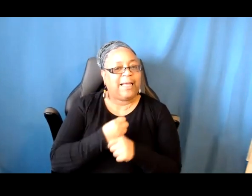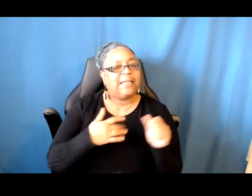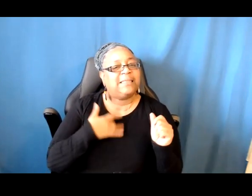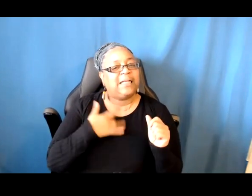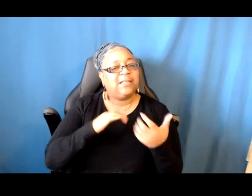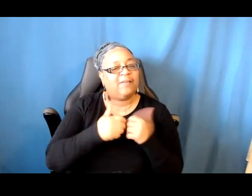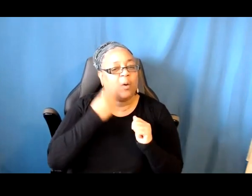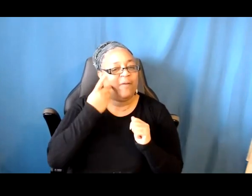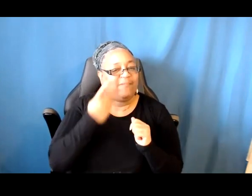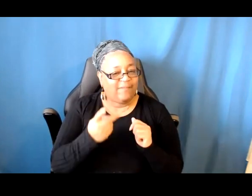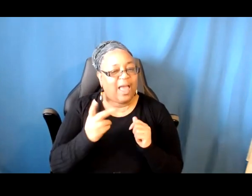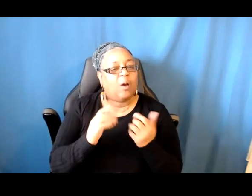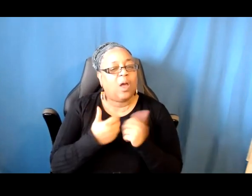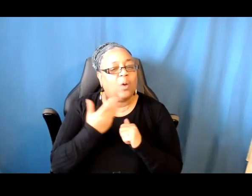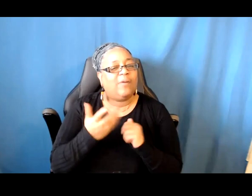All right.